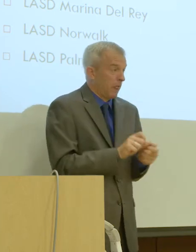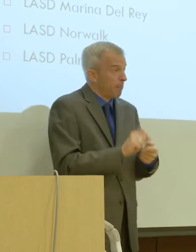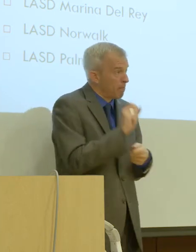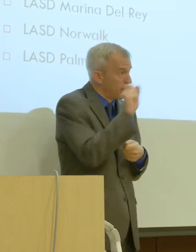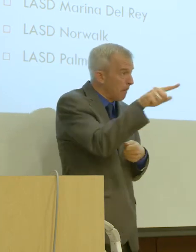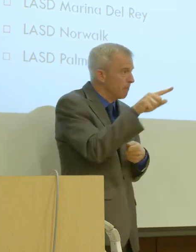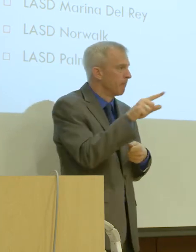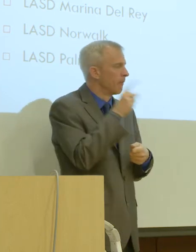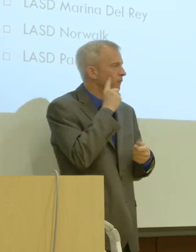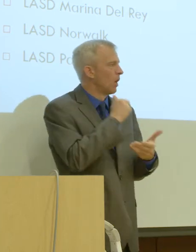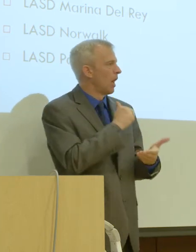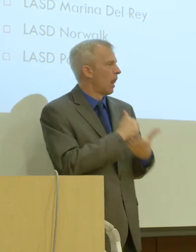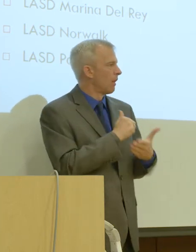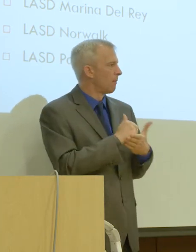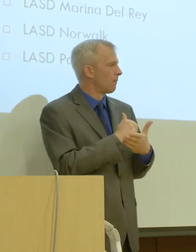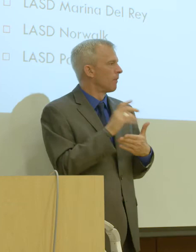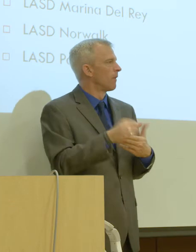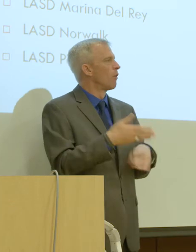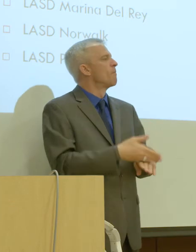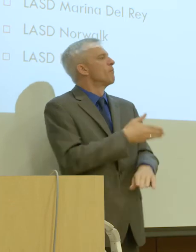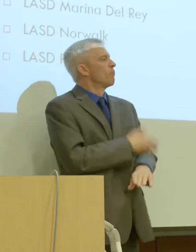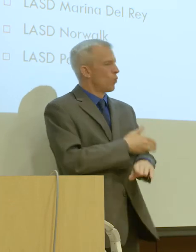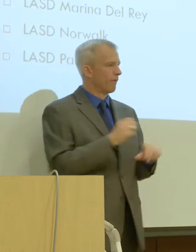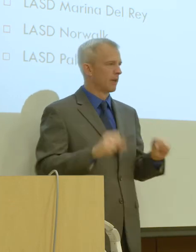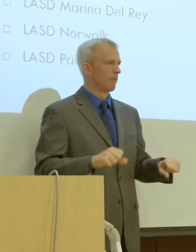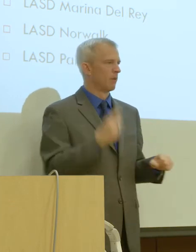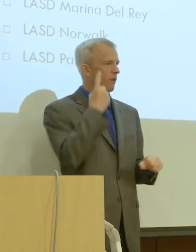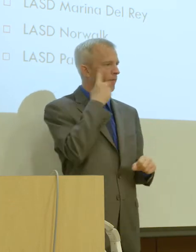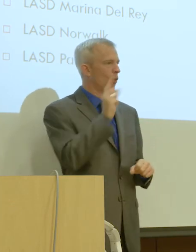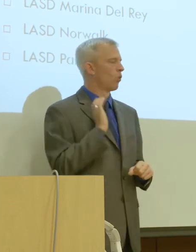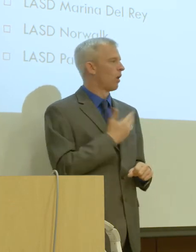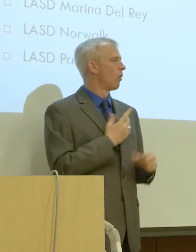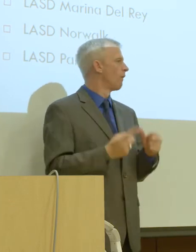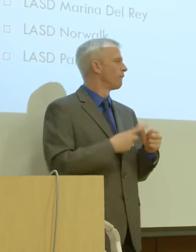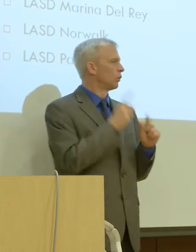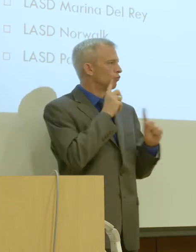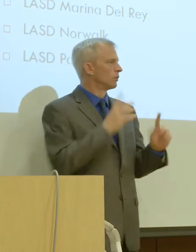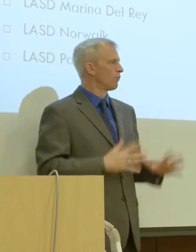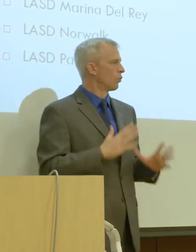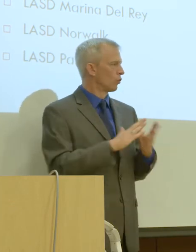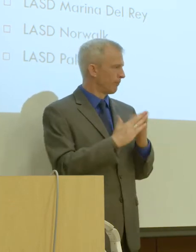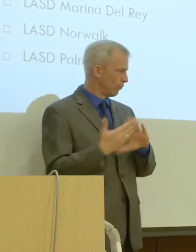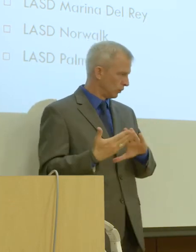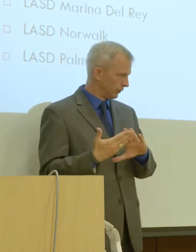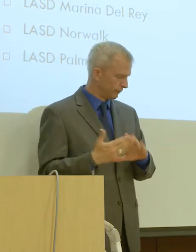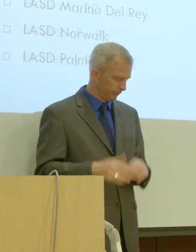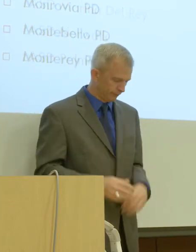the capability for our first responder community to come out and help those in need.